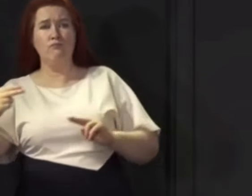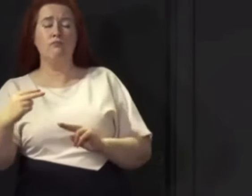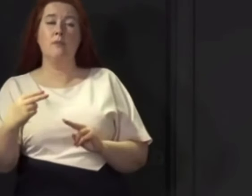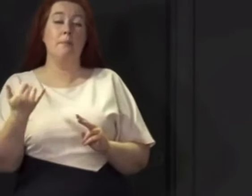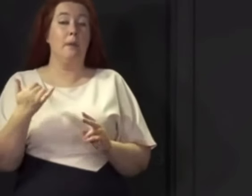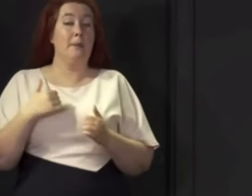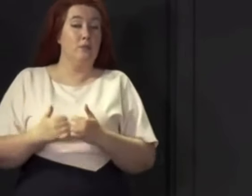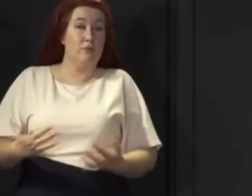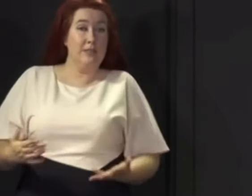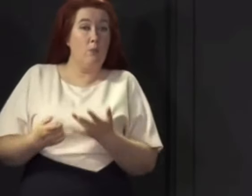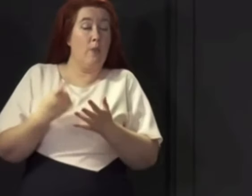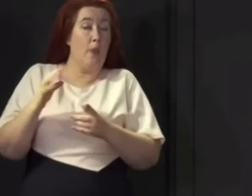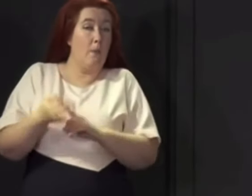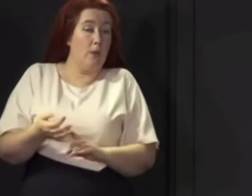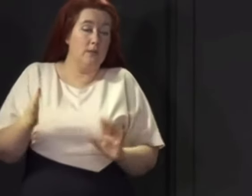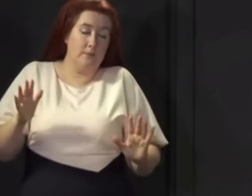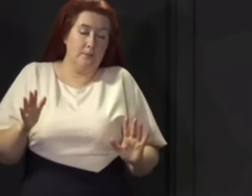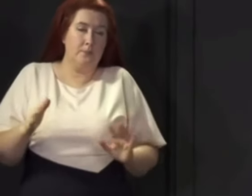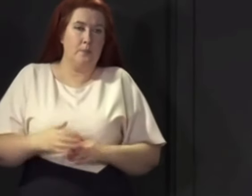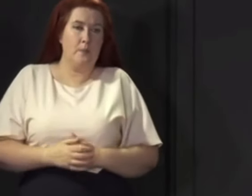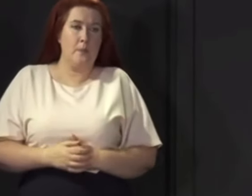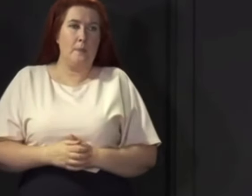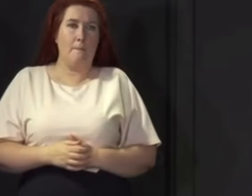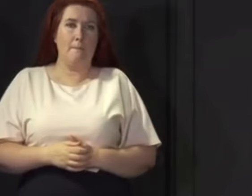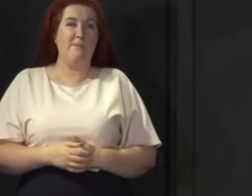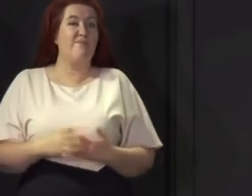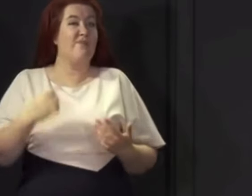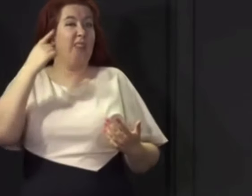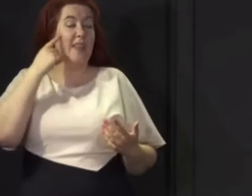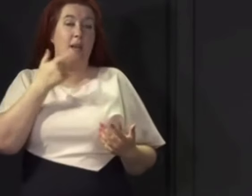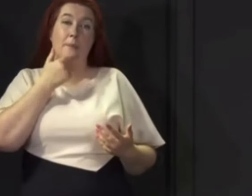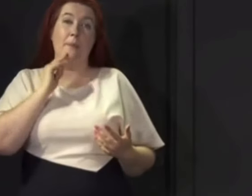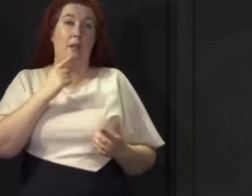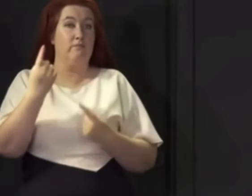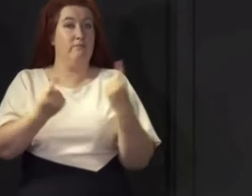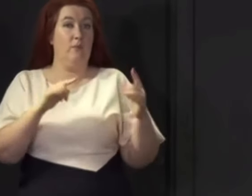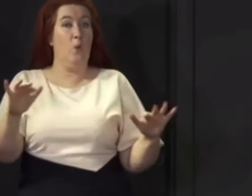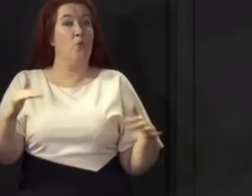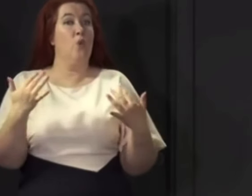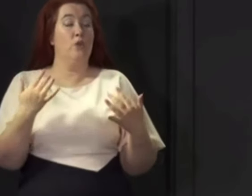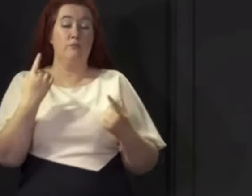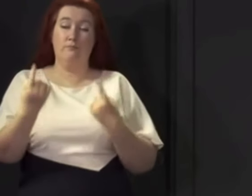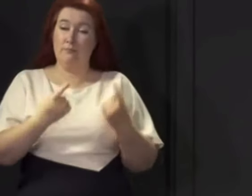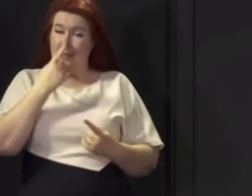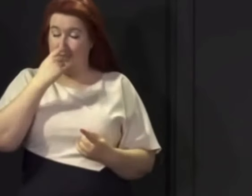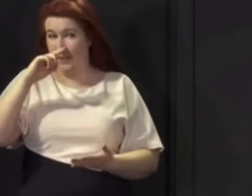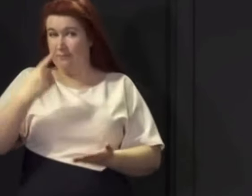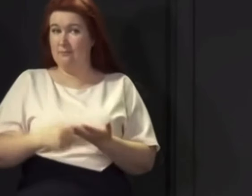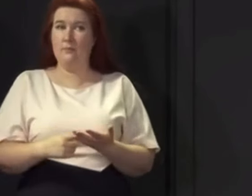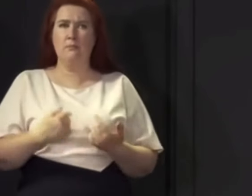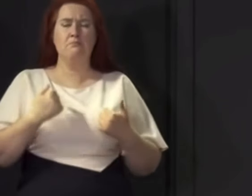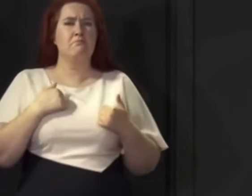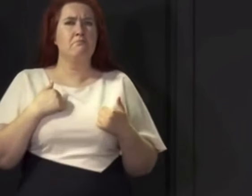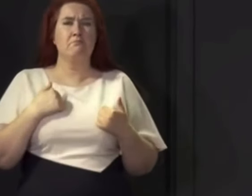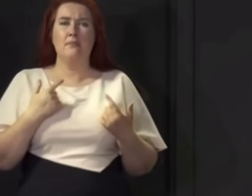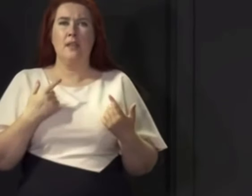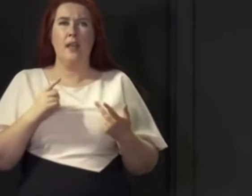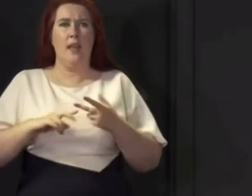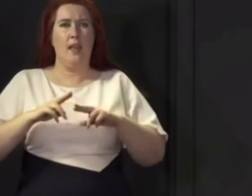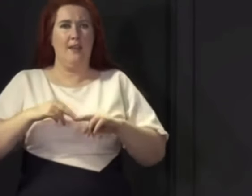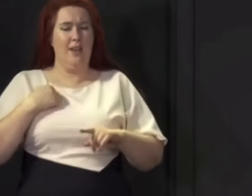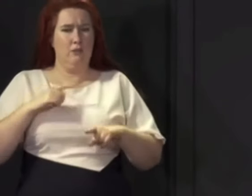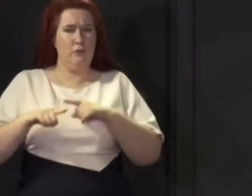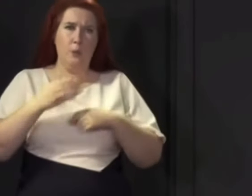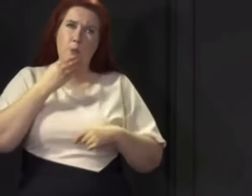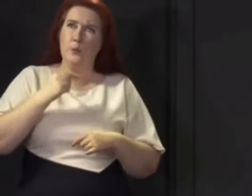Boris doesnae want to do that. He's got other things busy that he's off a busy way. But of course the opposition's going to be